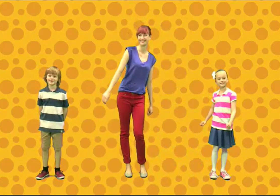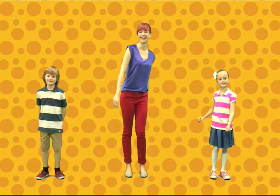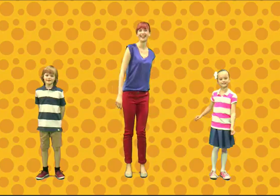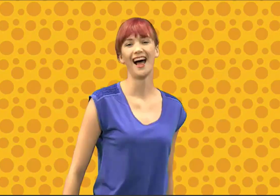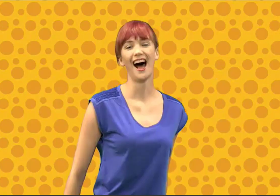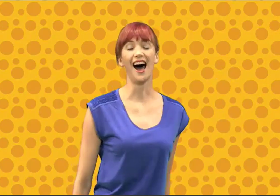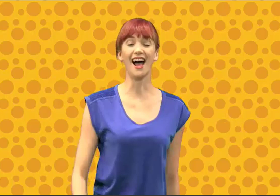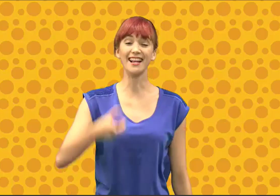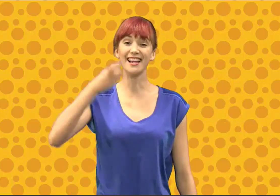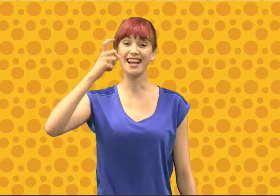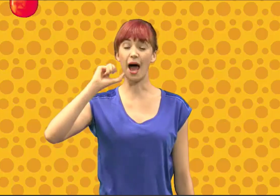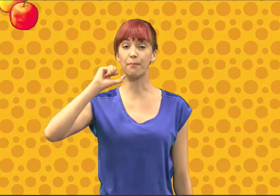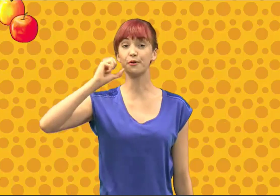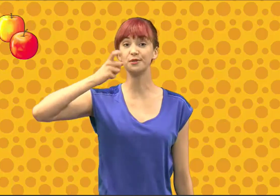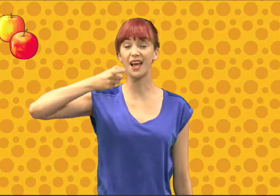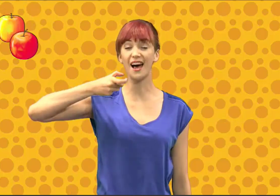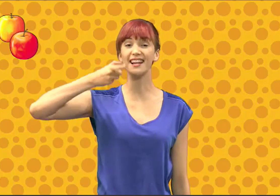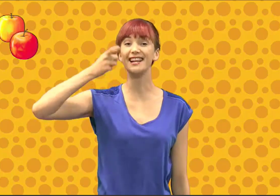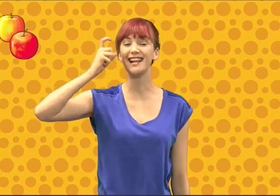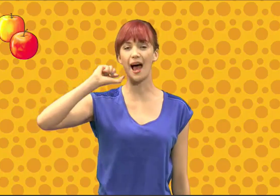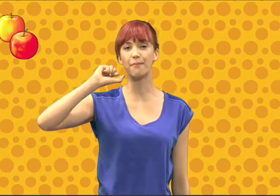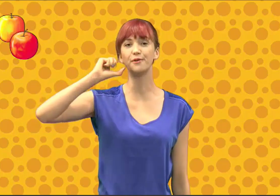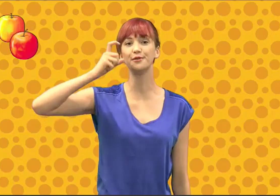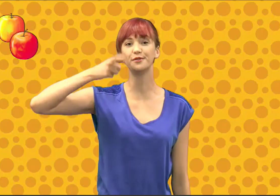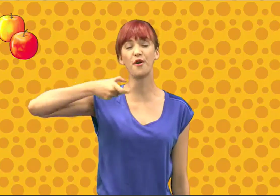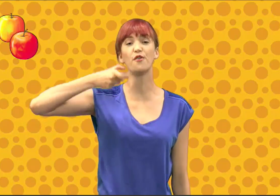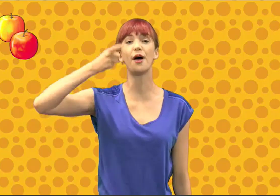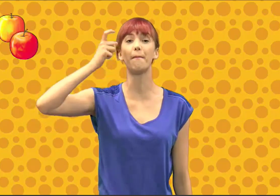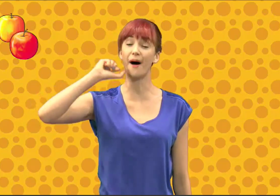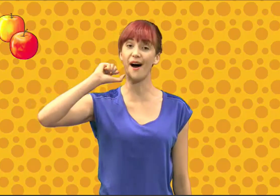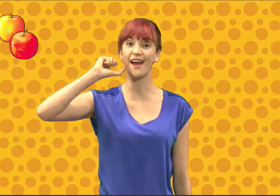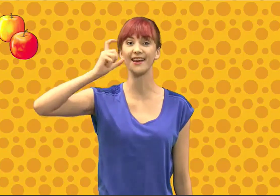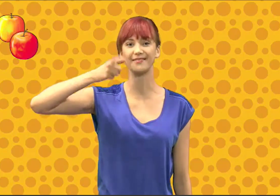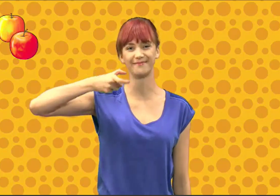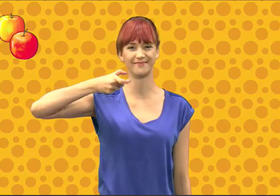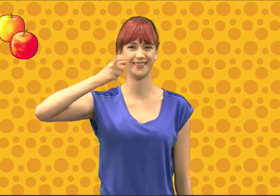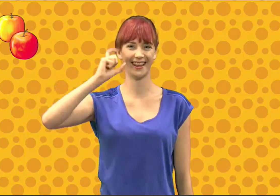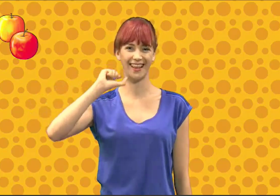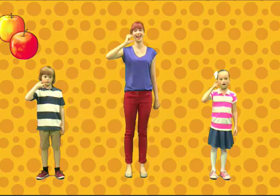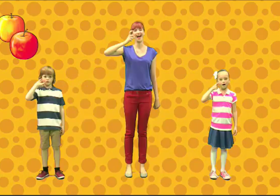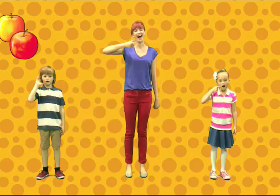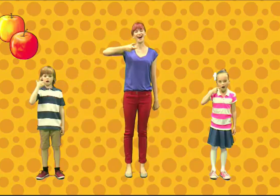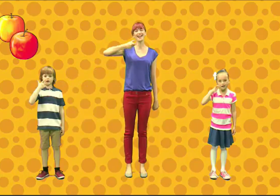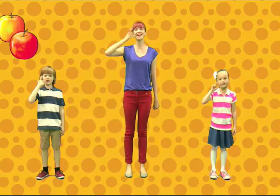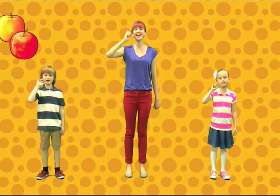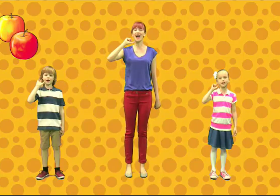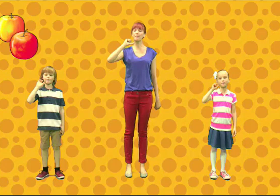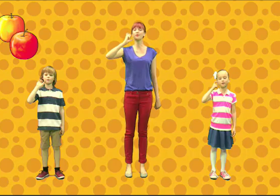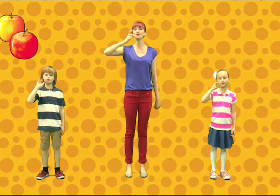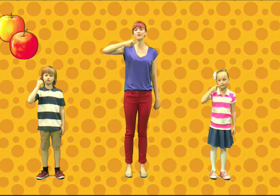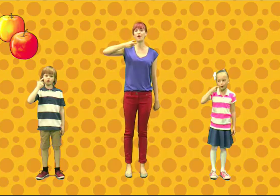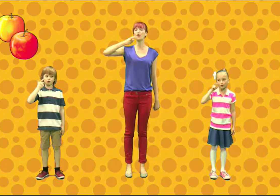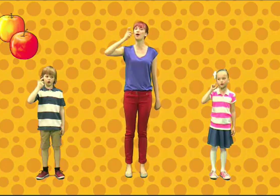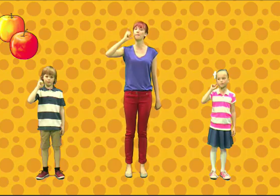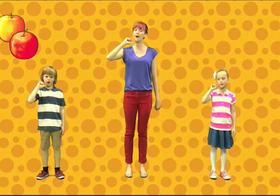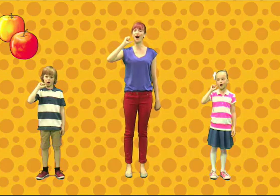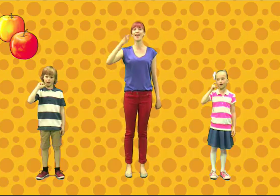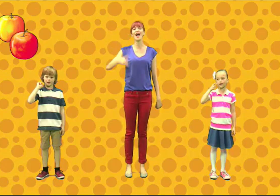I need apples, I need apples for a pie I need apples for a pie,